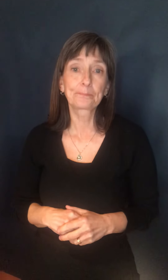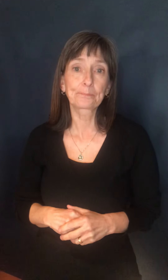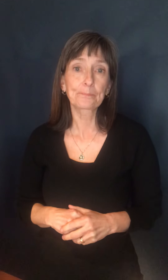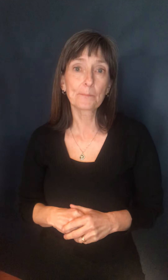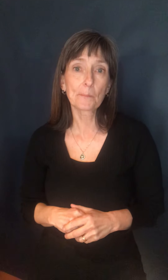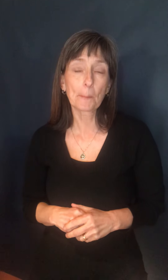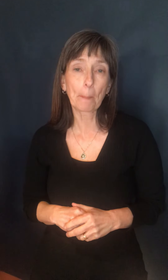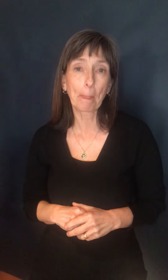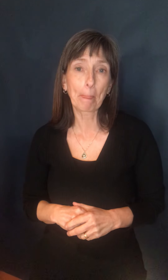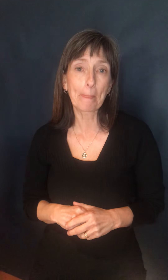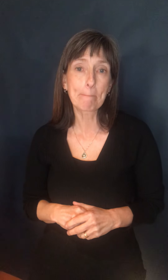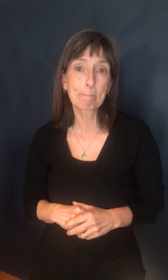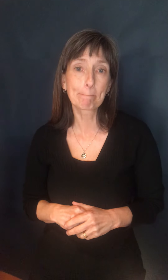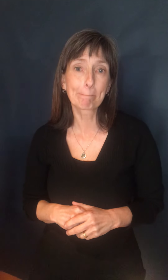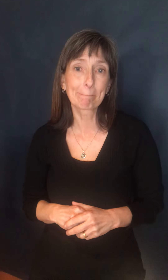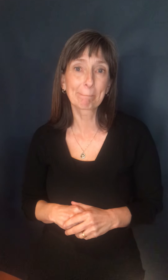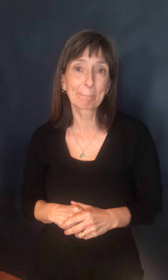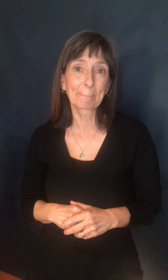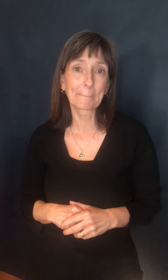as we go through the levels.